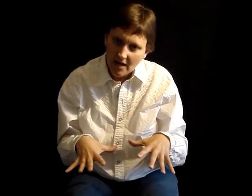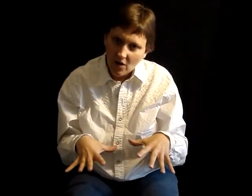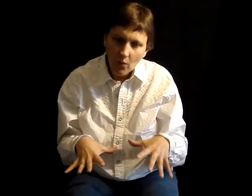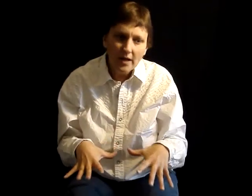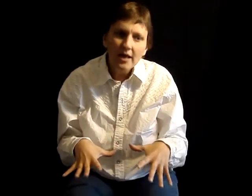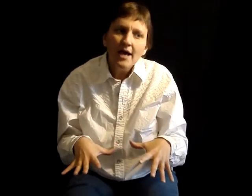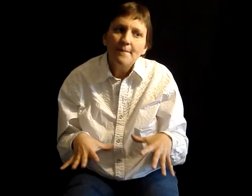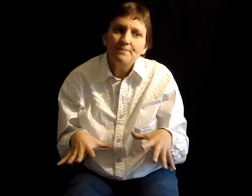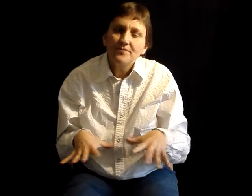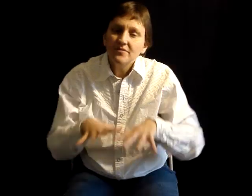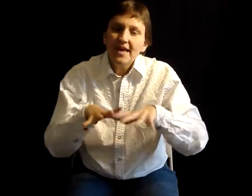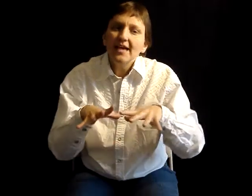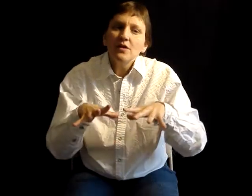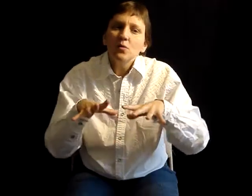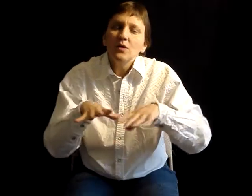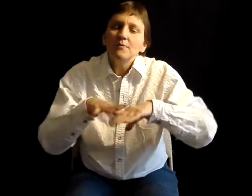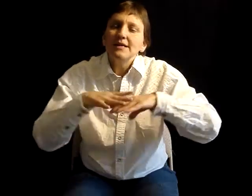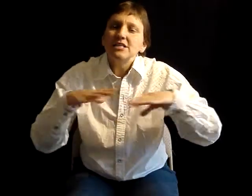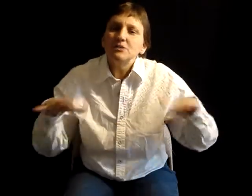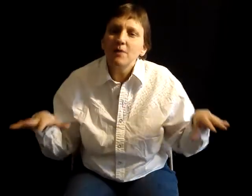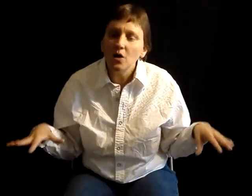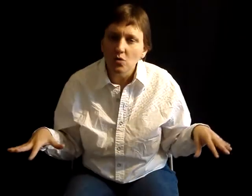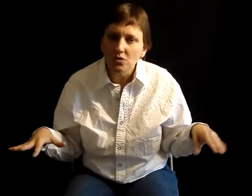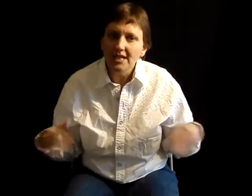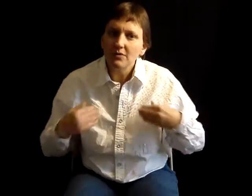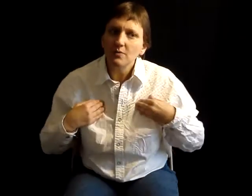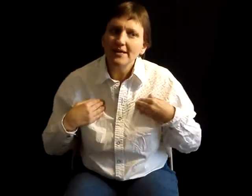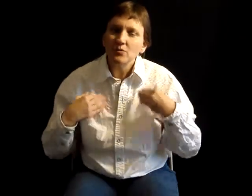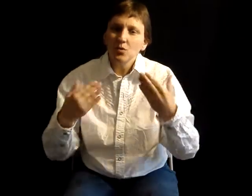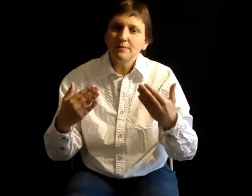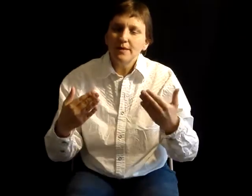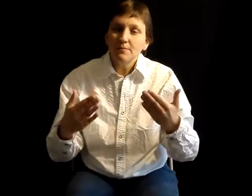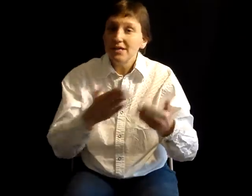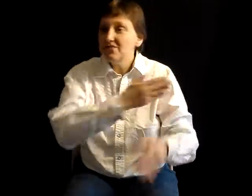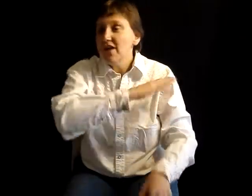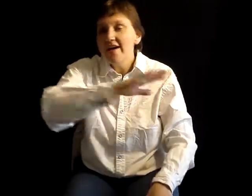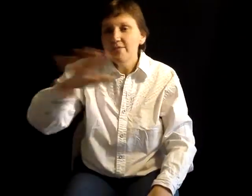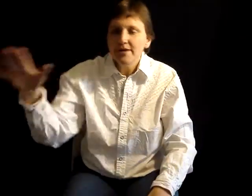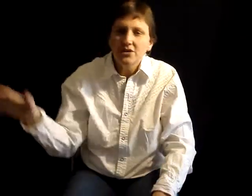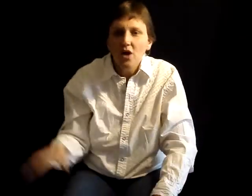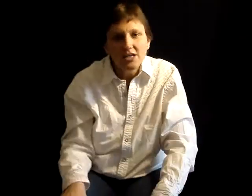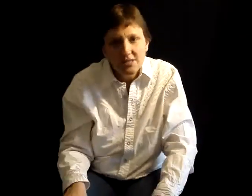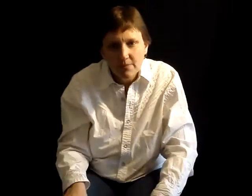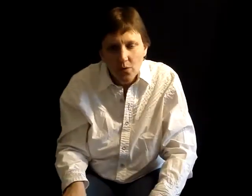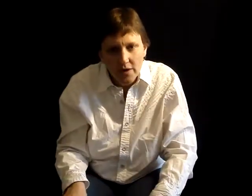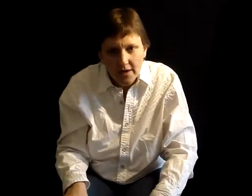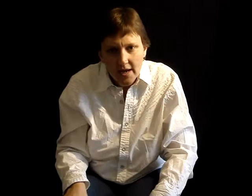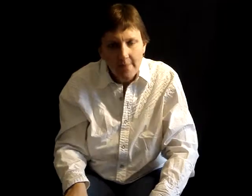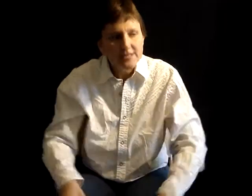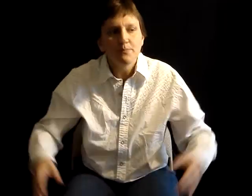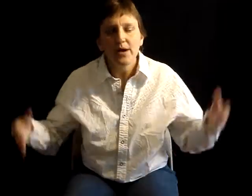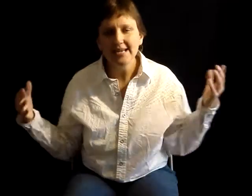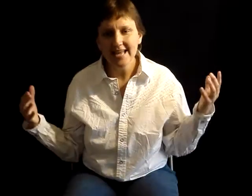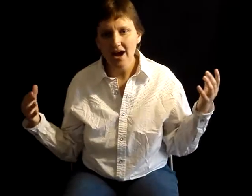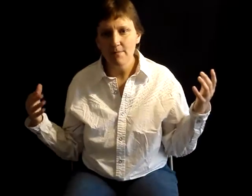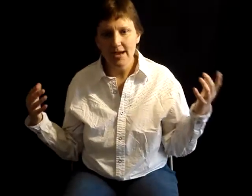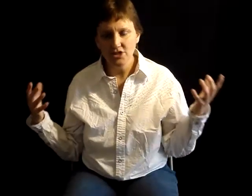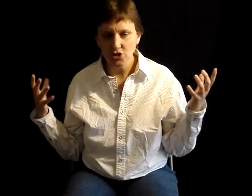well, they will be exposed and it will make the world a better place for everybody across the board. I mean, to bring down major